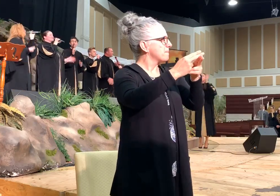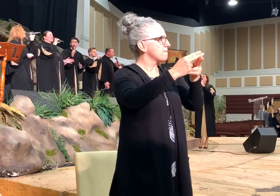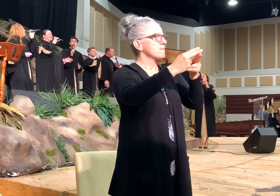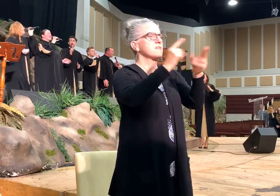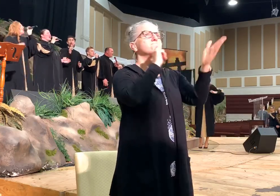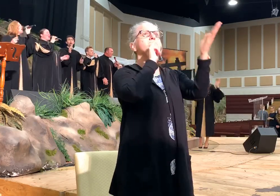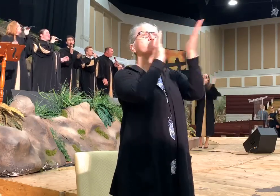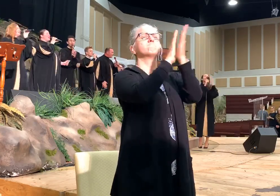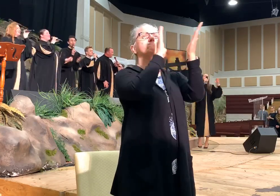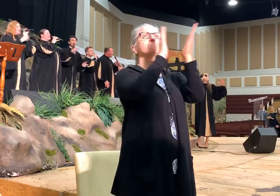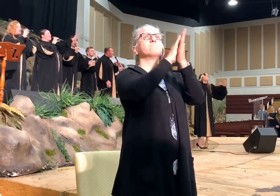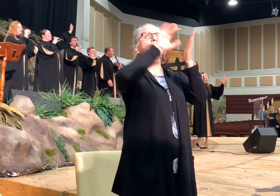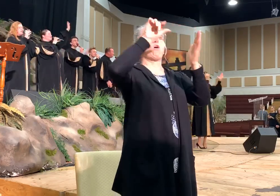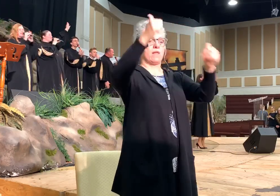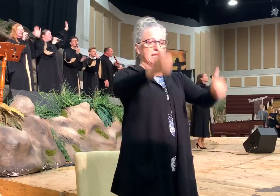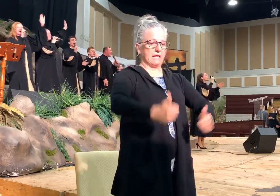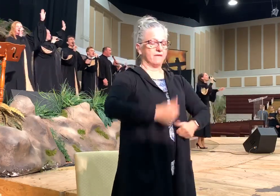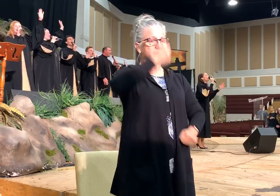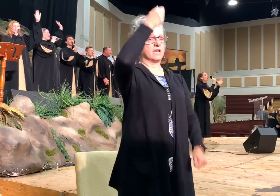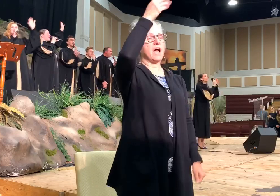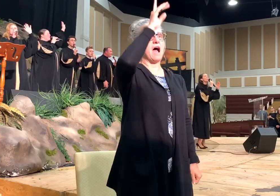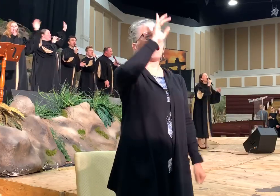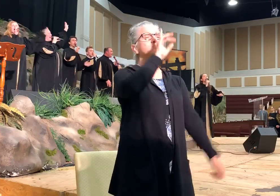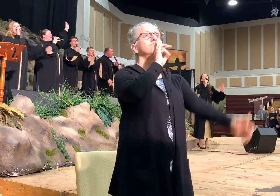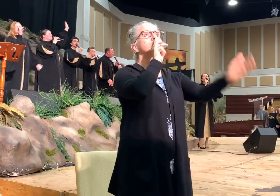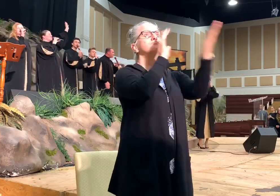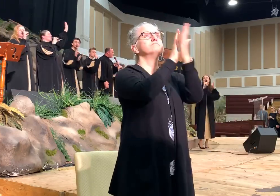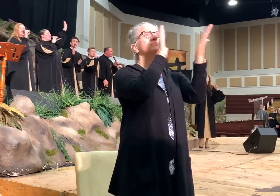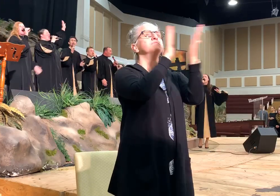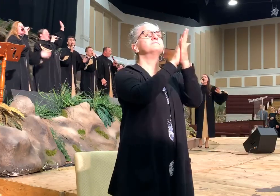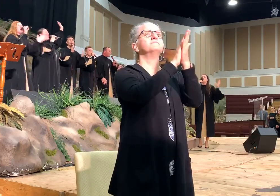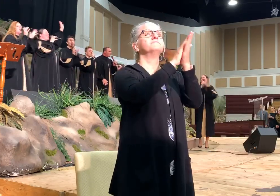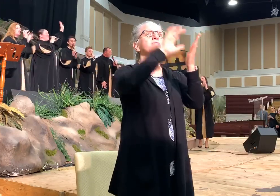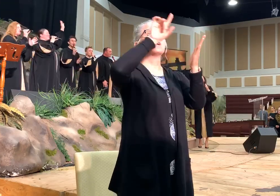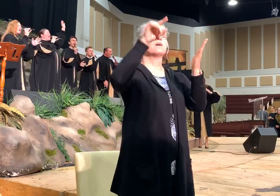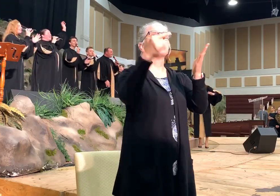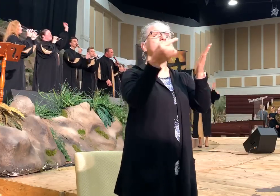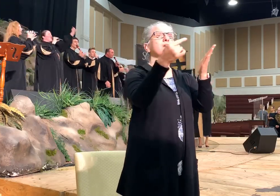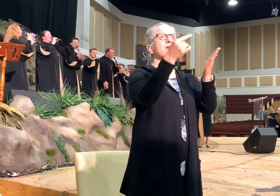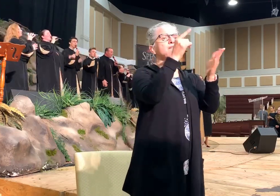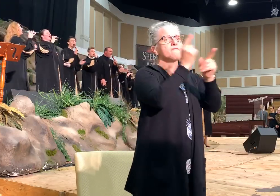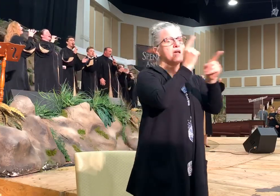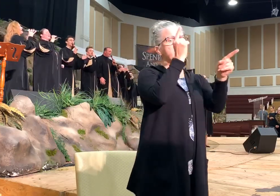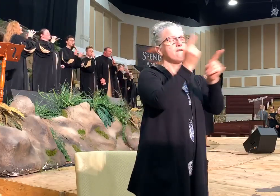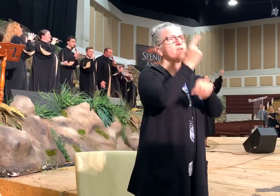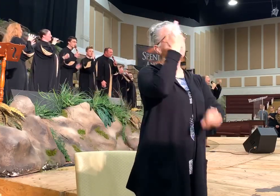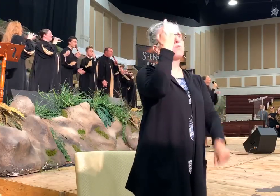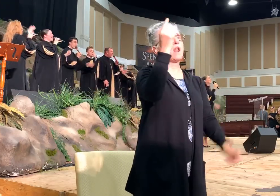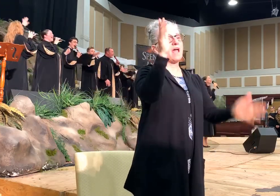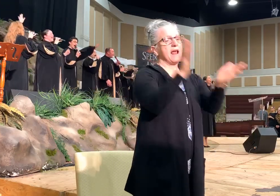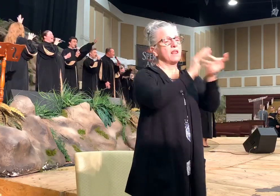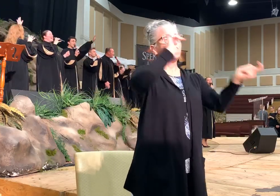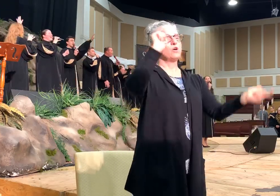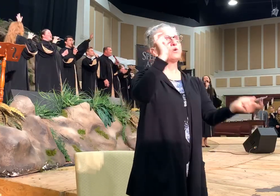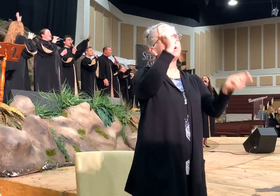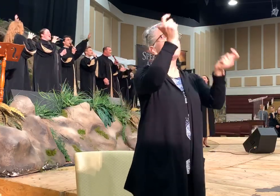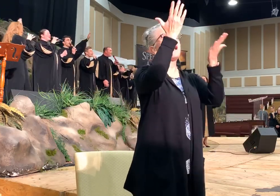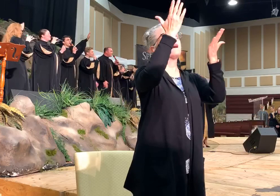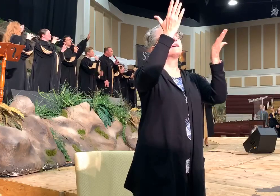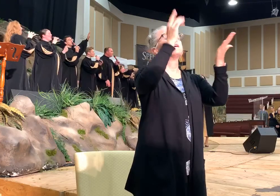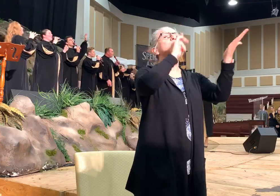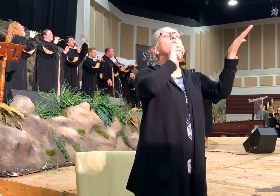Praise to the only living God! Praise to the only people one! Hallelujah!